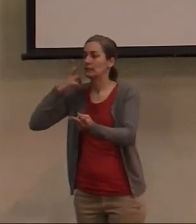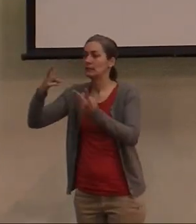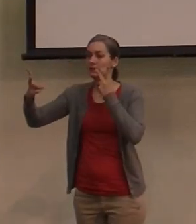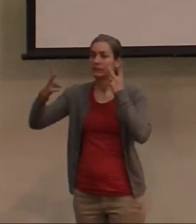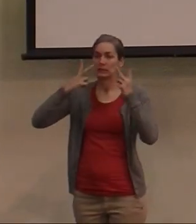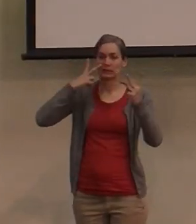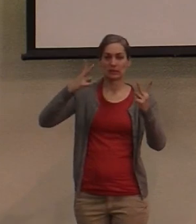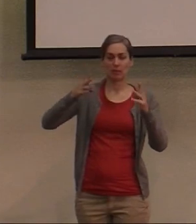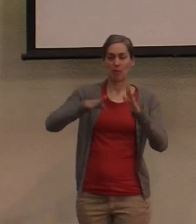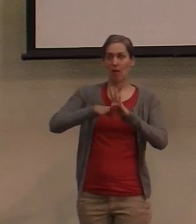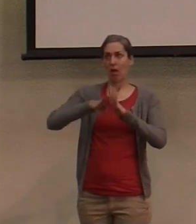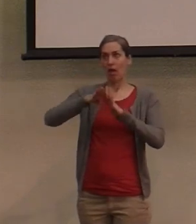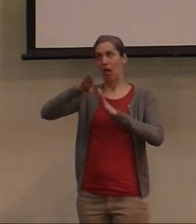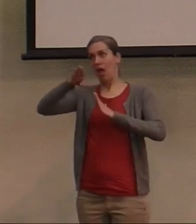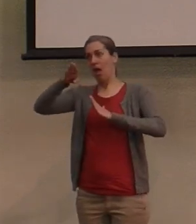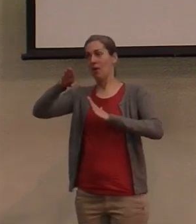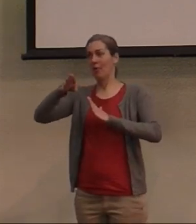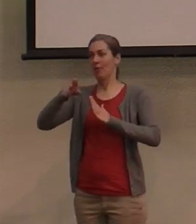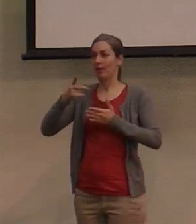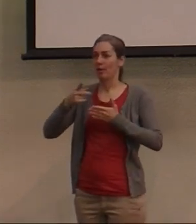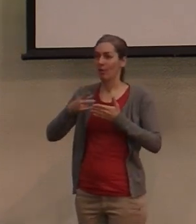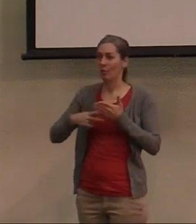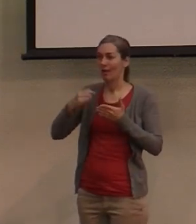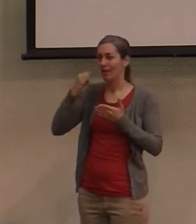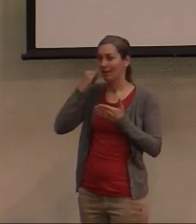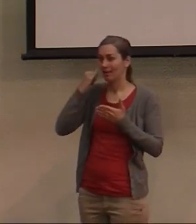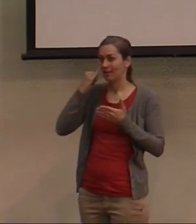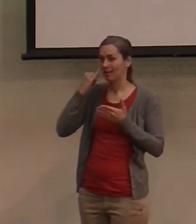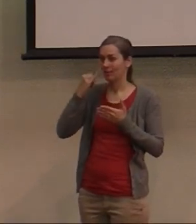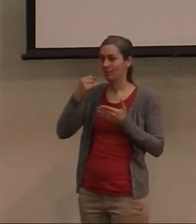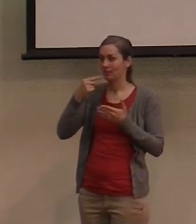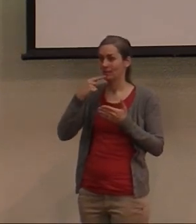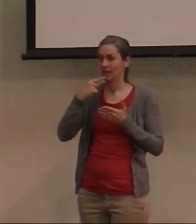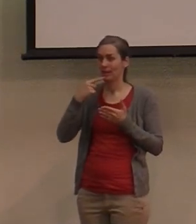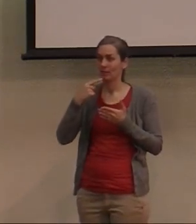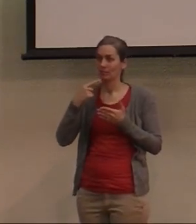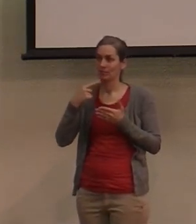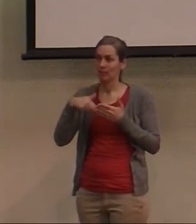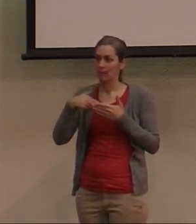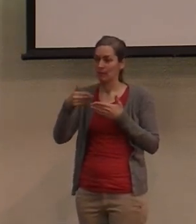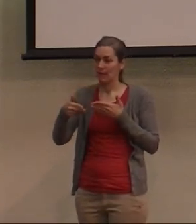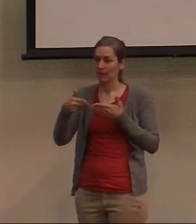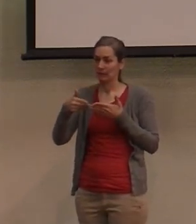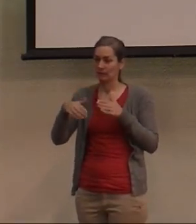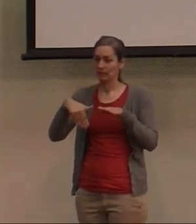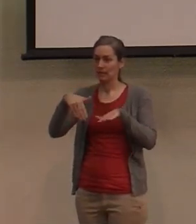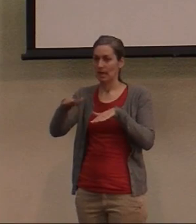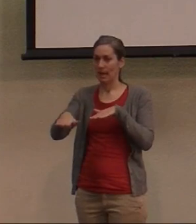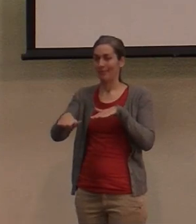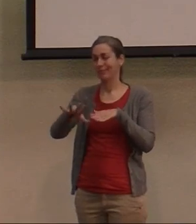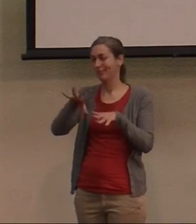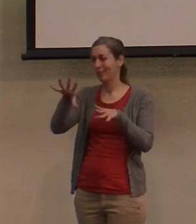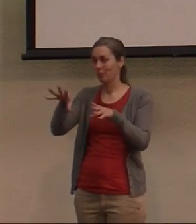on this high. then we said, what if you wanted to take part in the mission of God as the next step of having this experience?